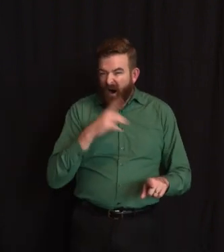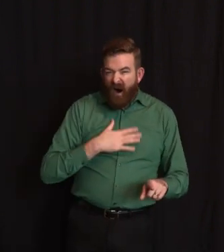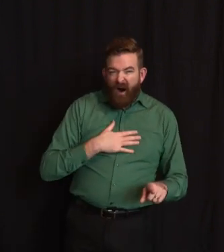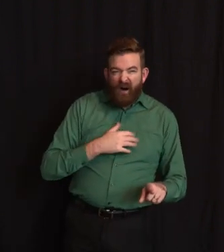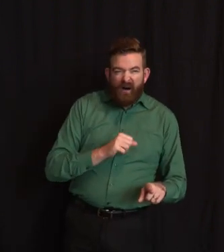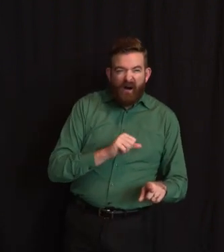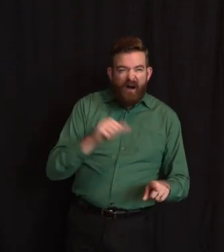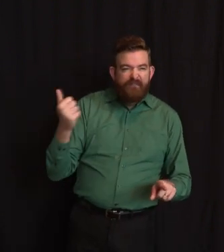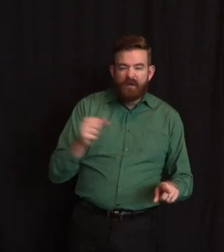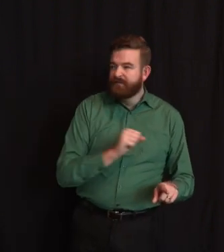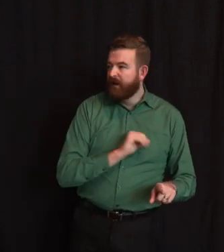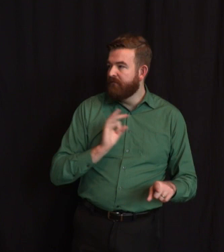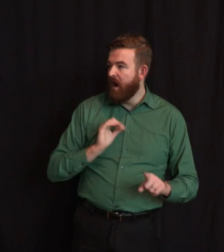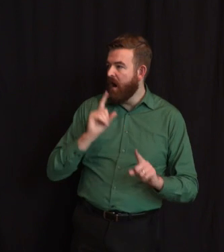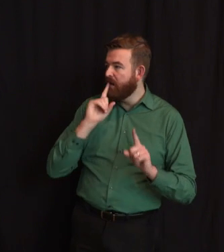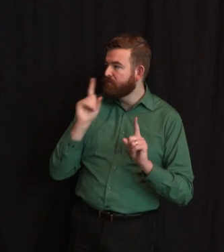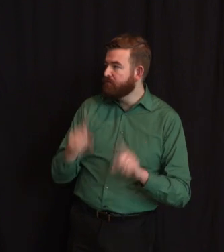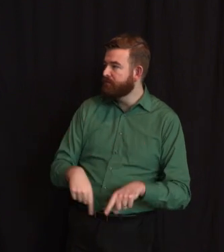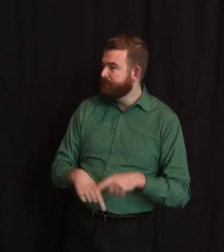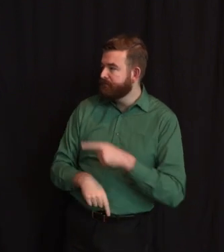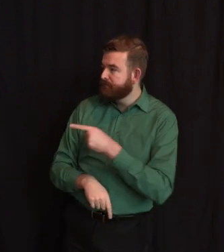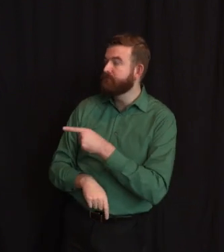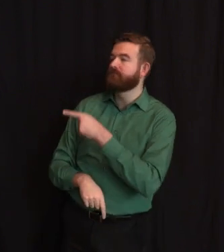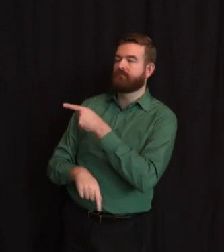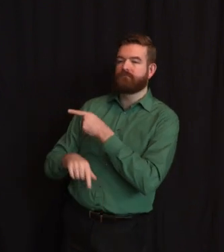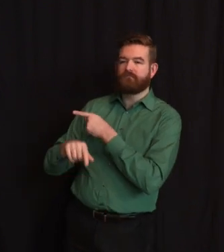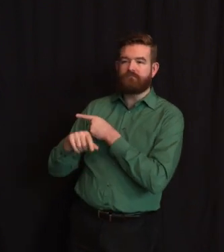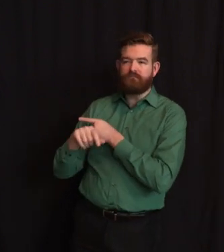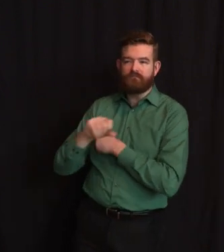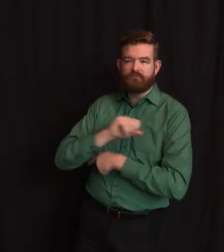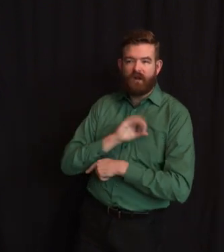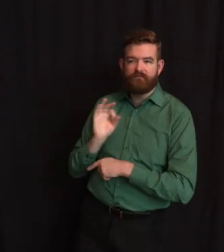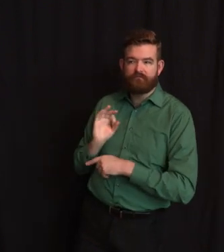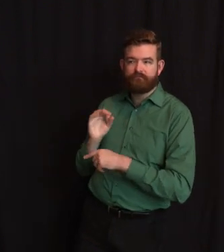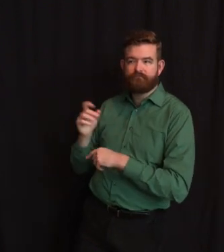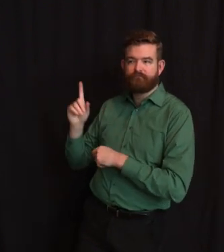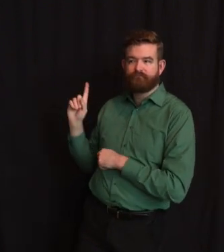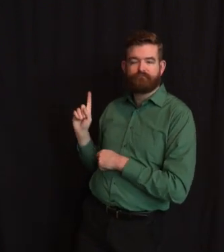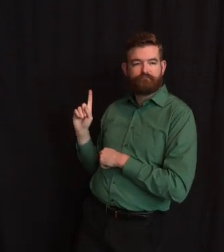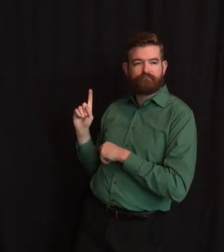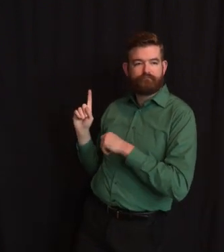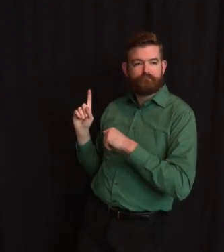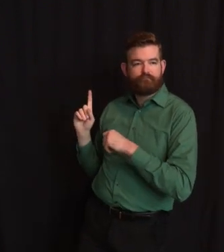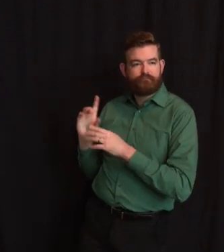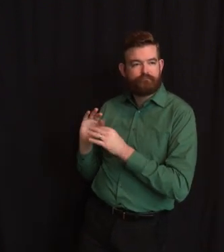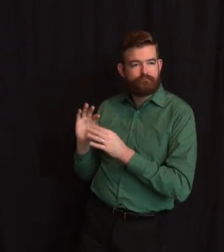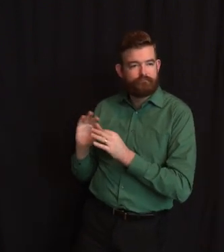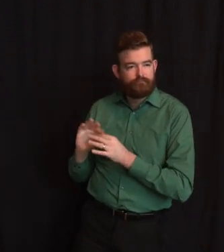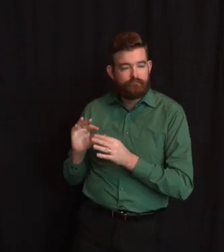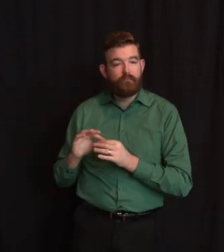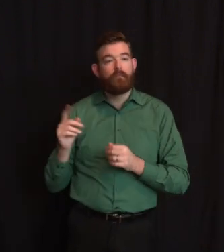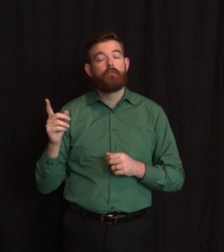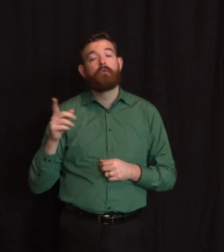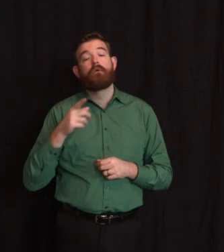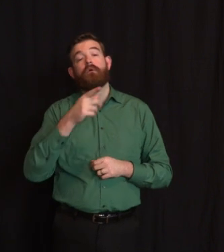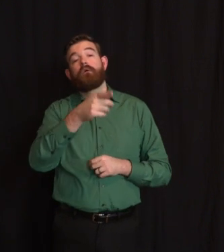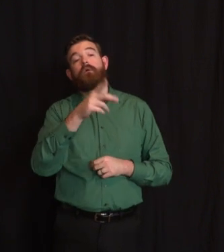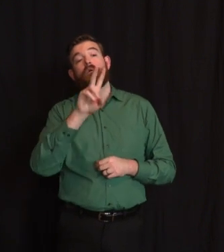particular units for which a tenant has a lease agreement to move in by a particular date, and that's just designed to ensure that tenants who have to